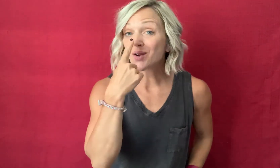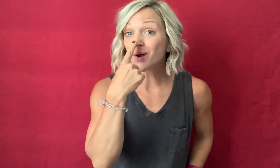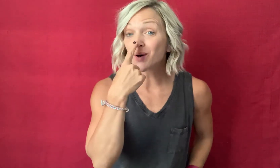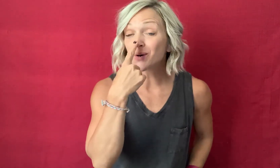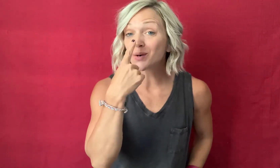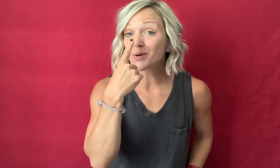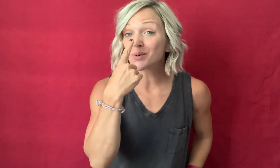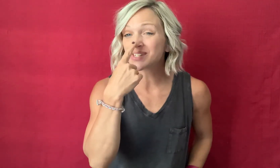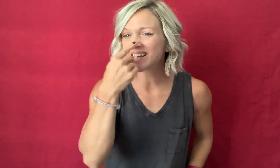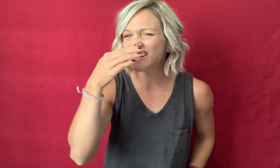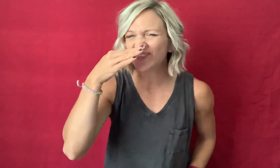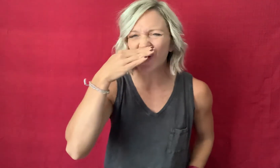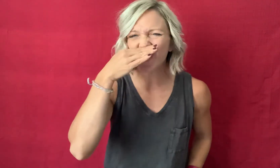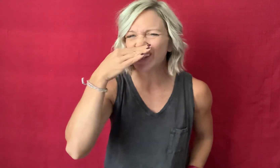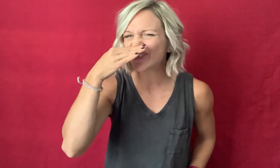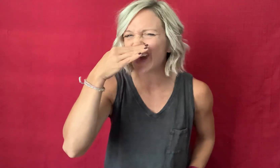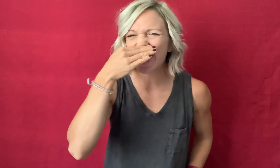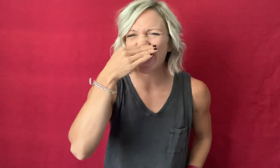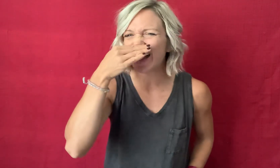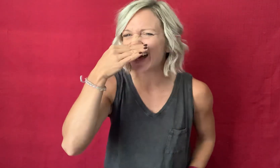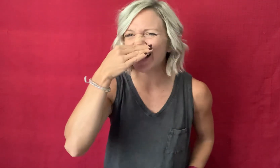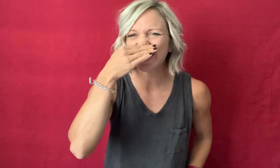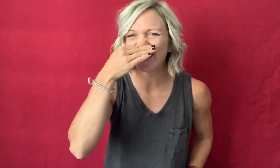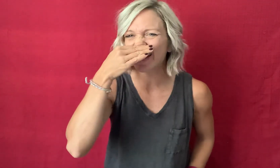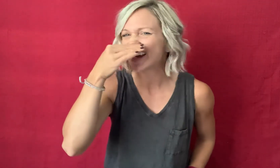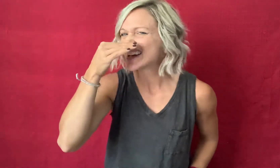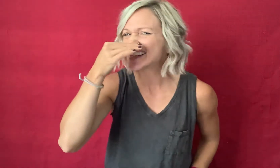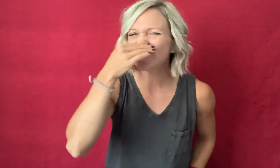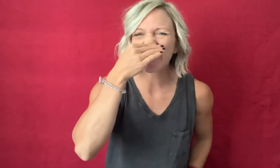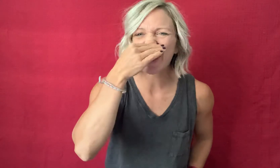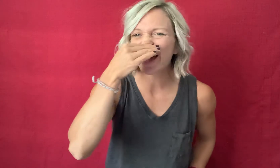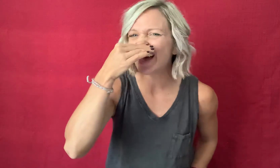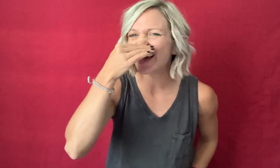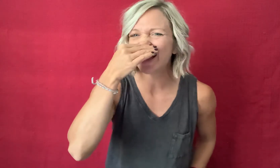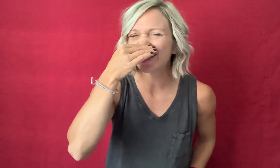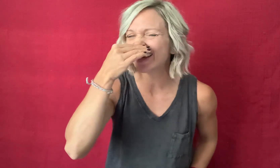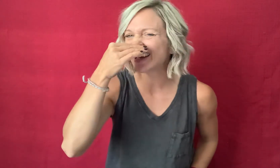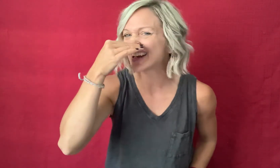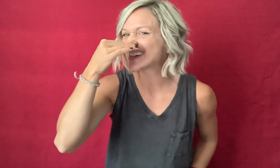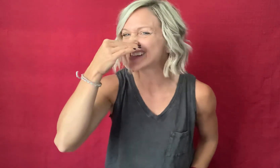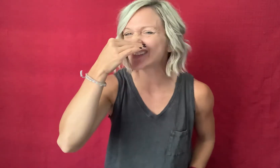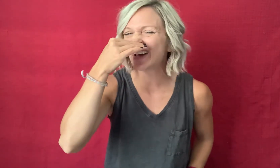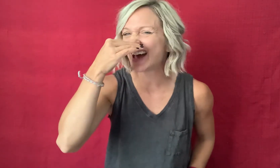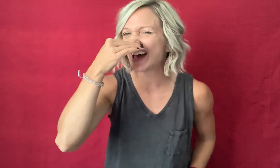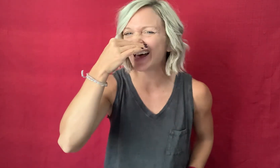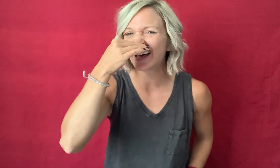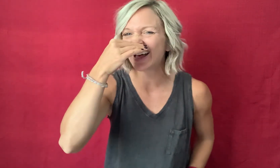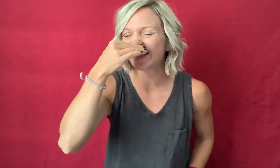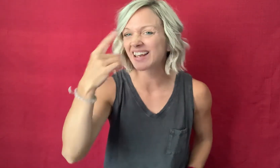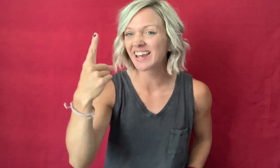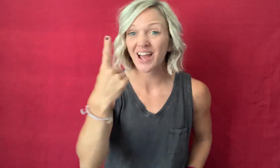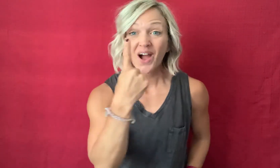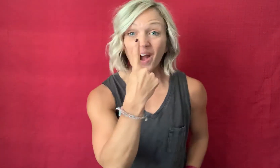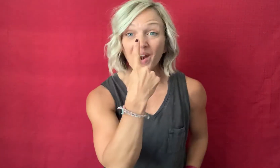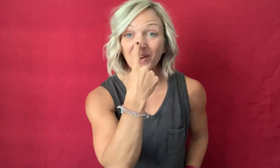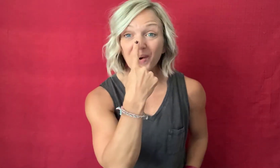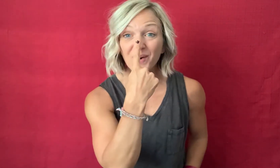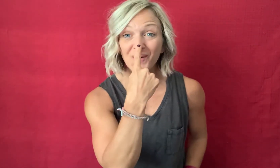nose is for smelling smelling smelling our nose